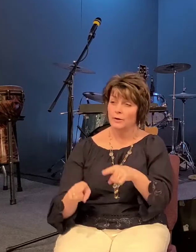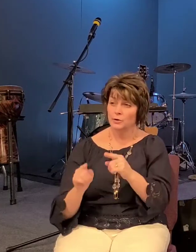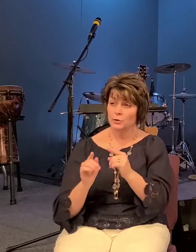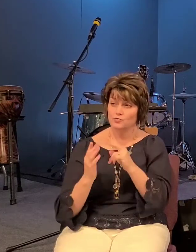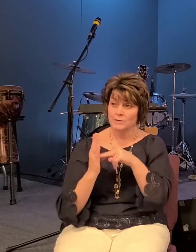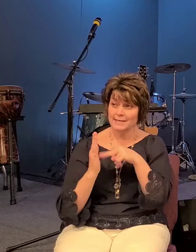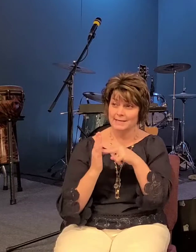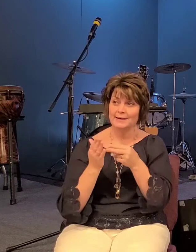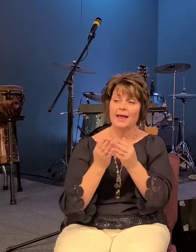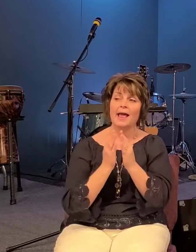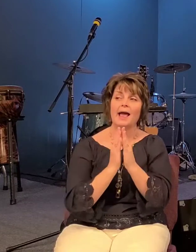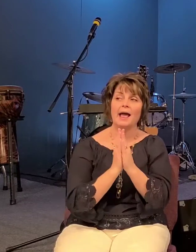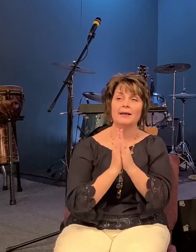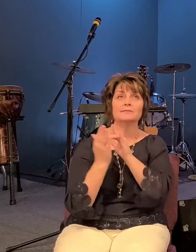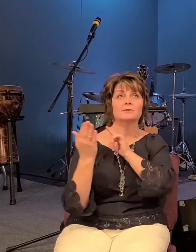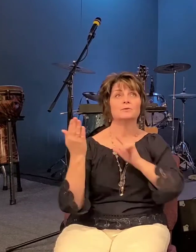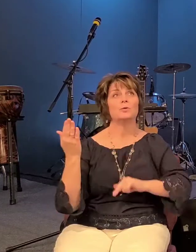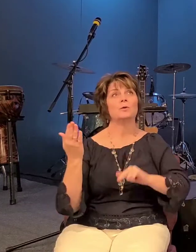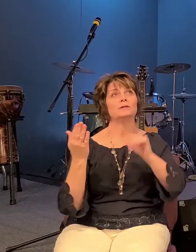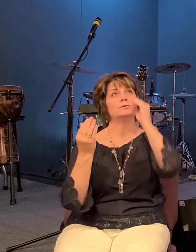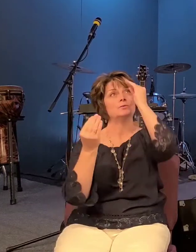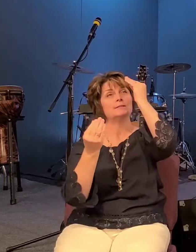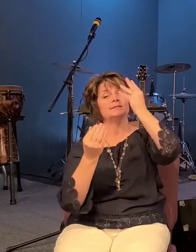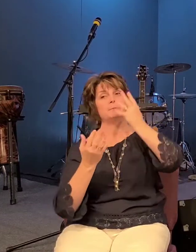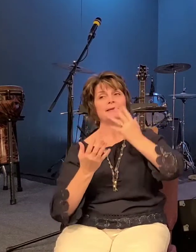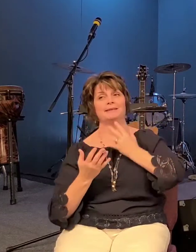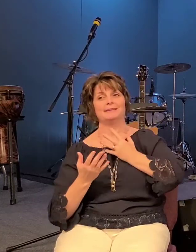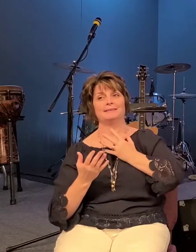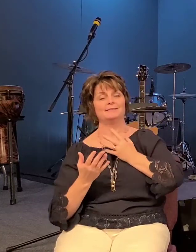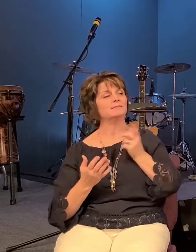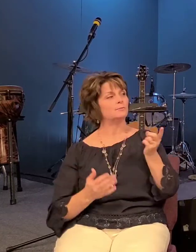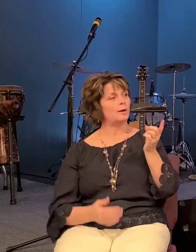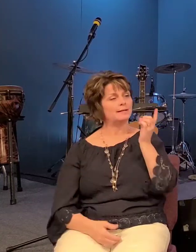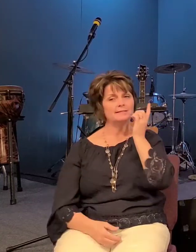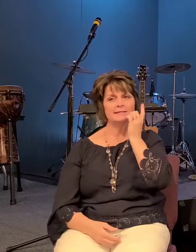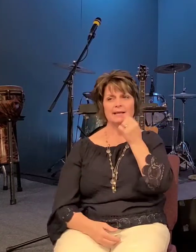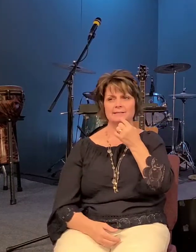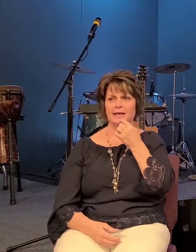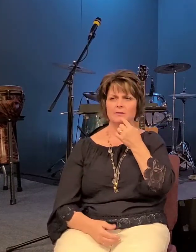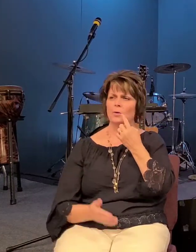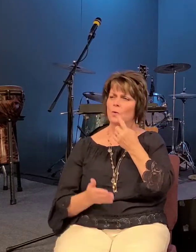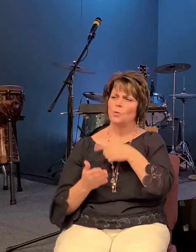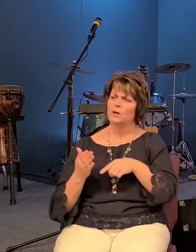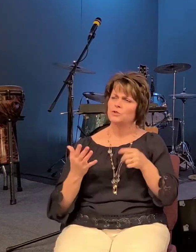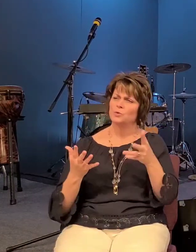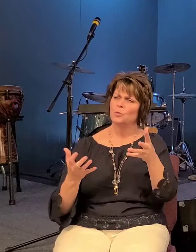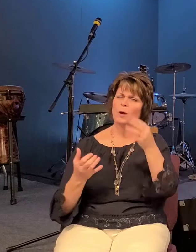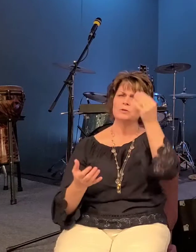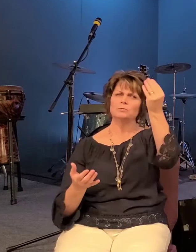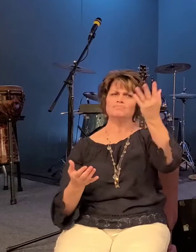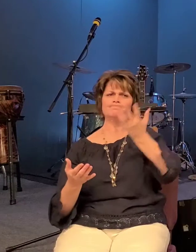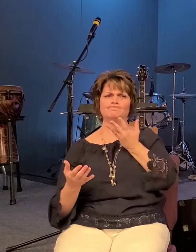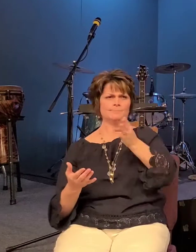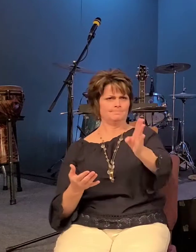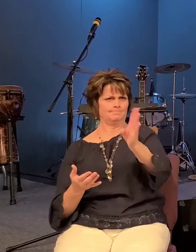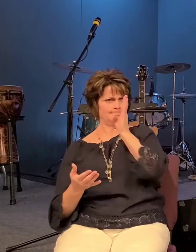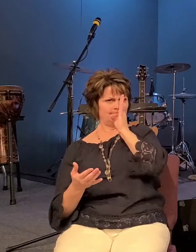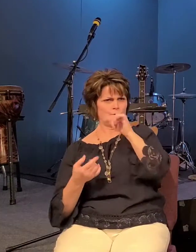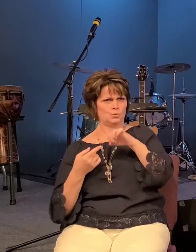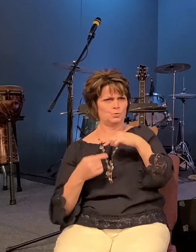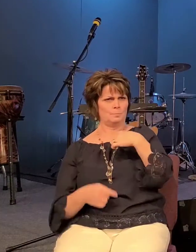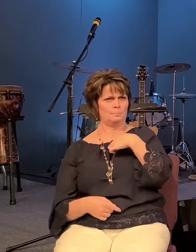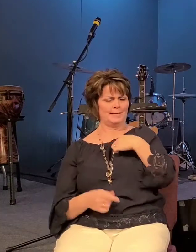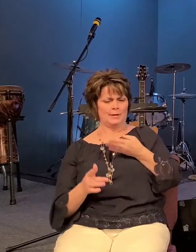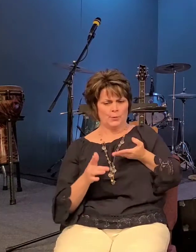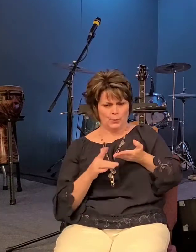just like danelle was saying lord what do you want to say to me through this text what do you want to say to me through this passage